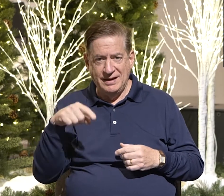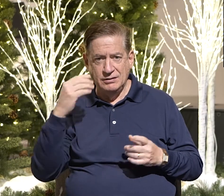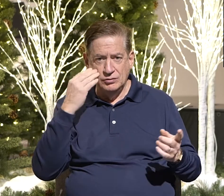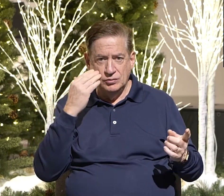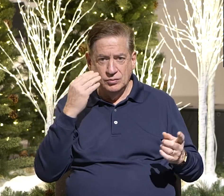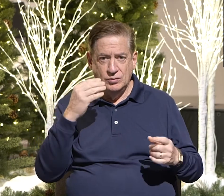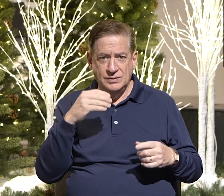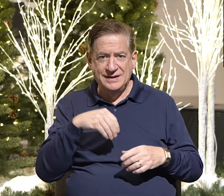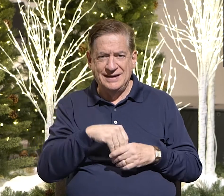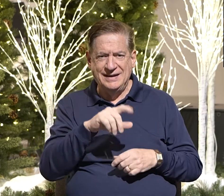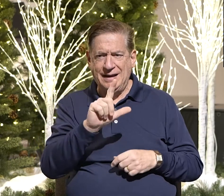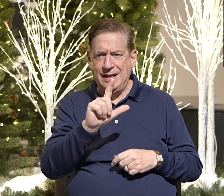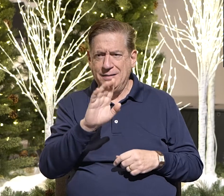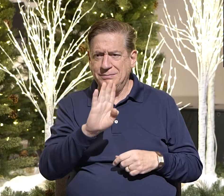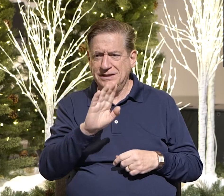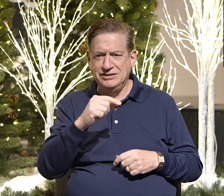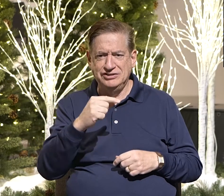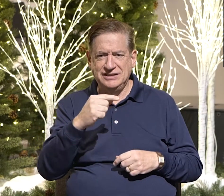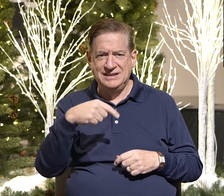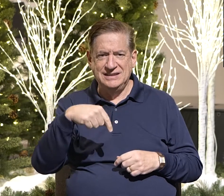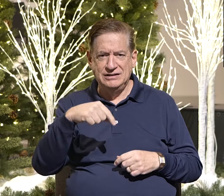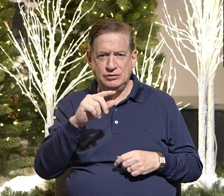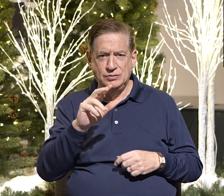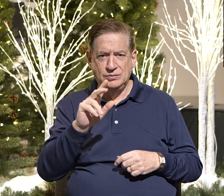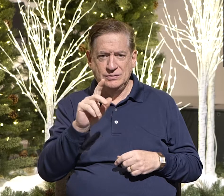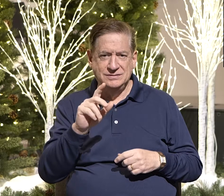in the LBGT community.